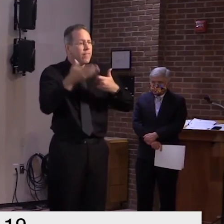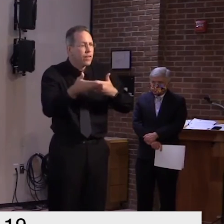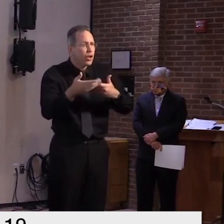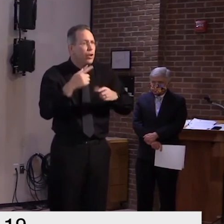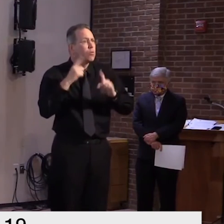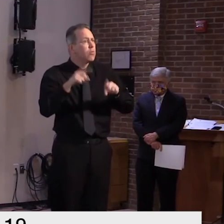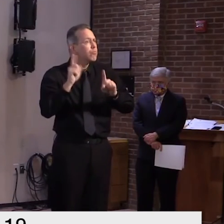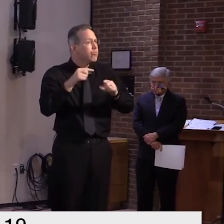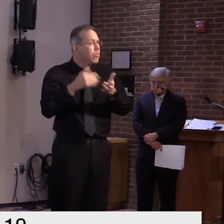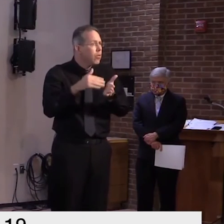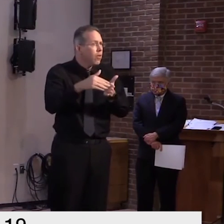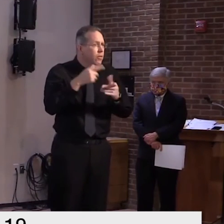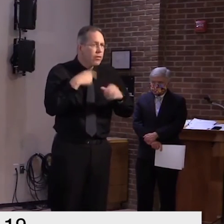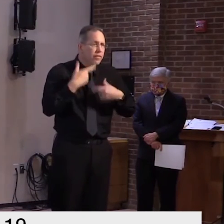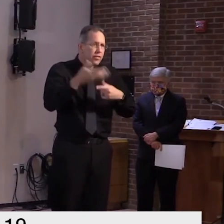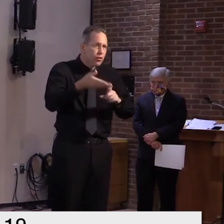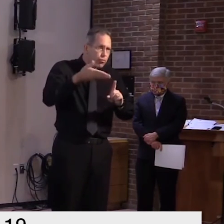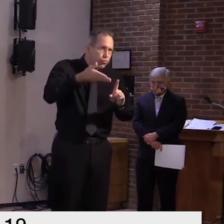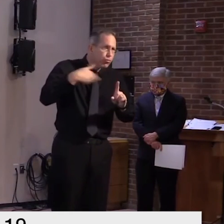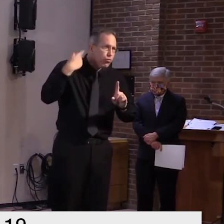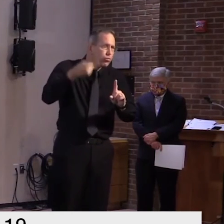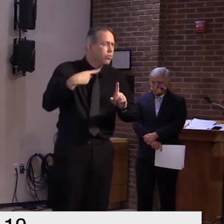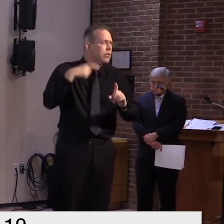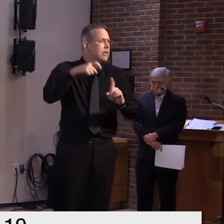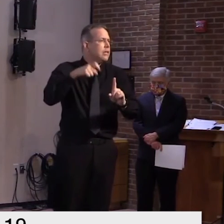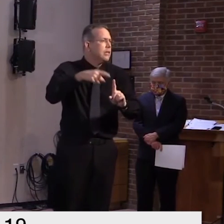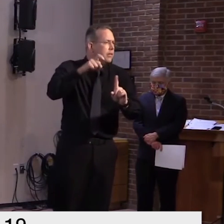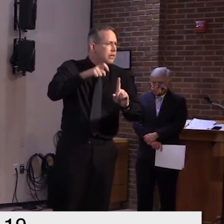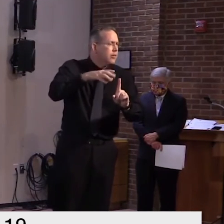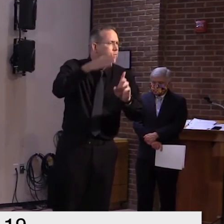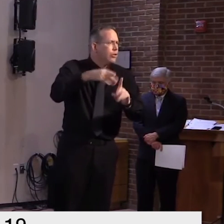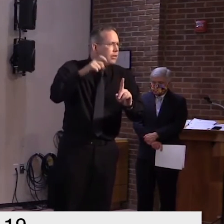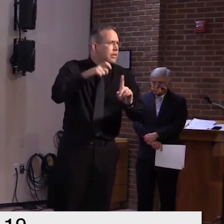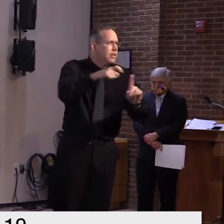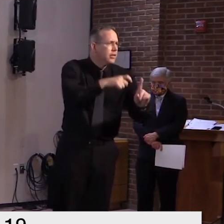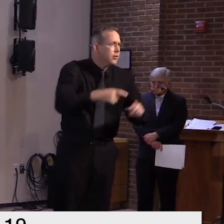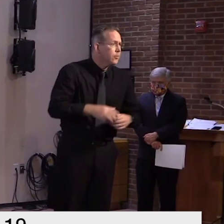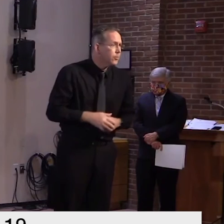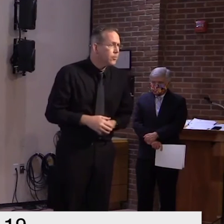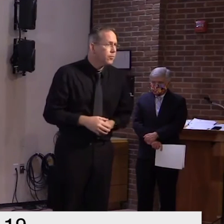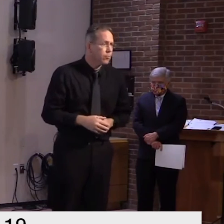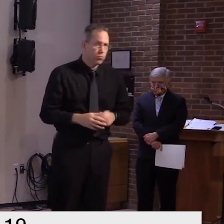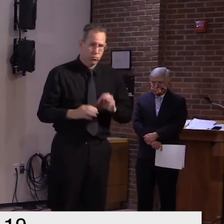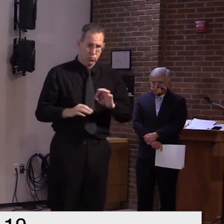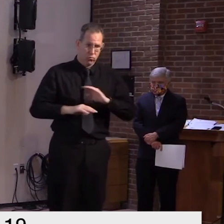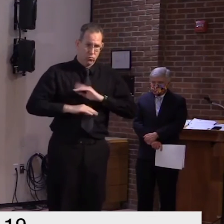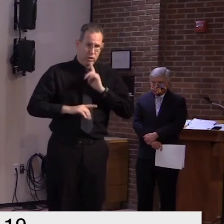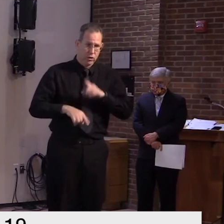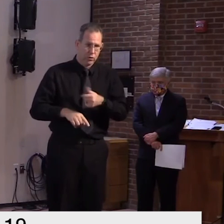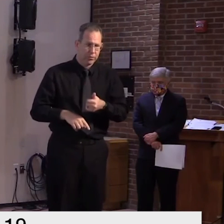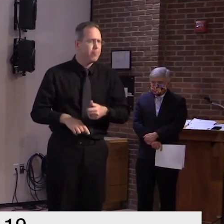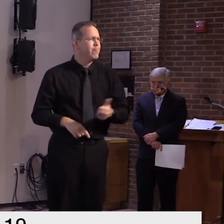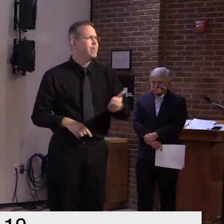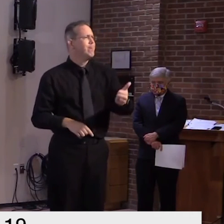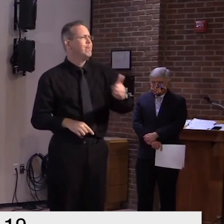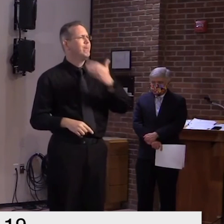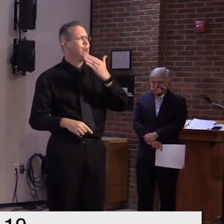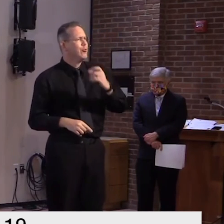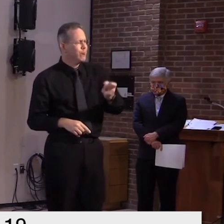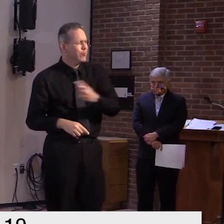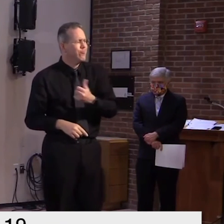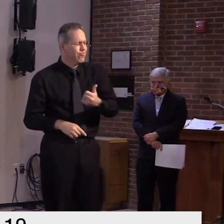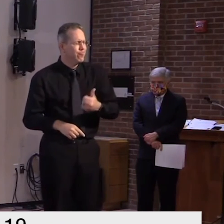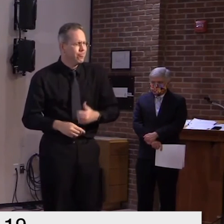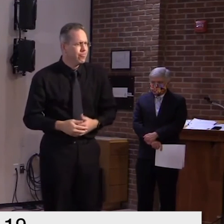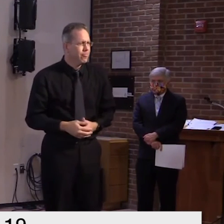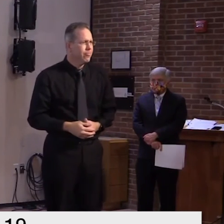um does that answer your question well enough um yeah so it sounds like at some point you're